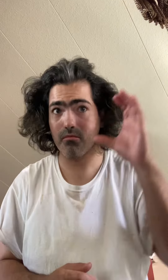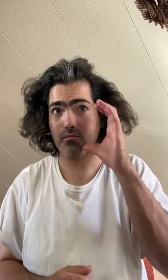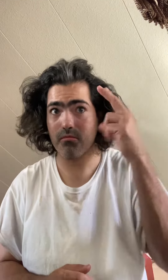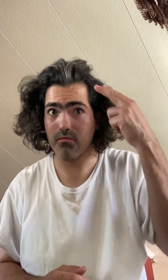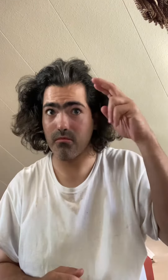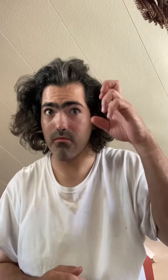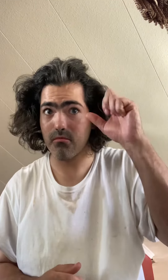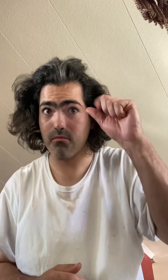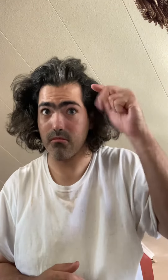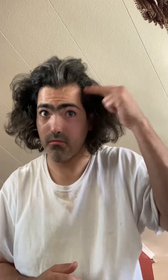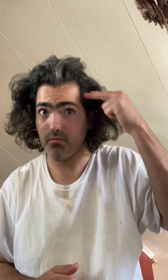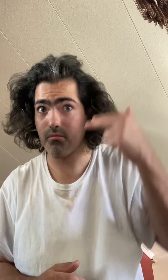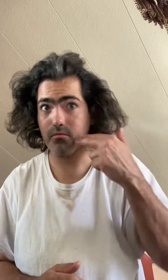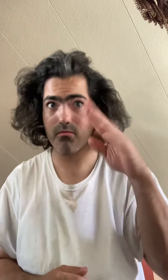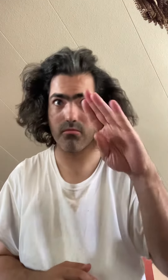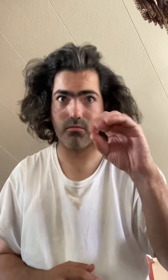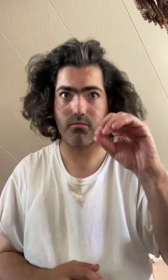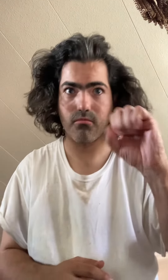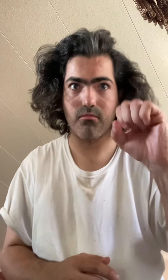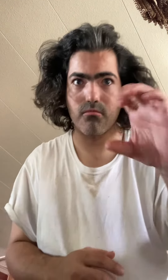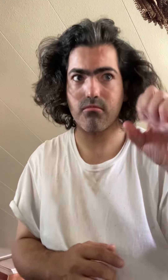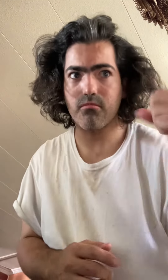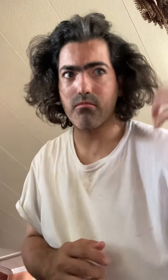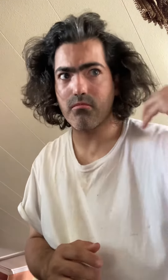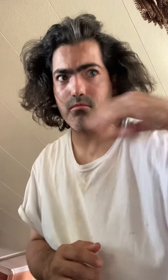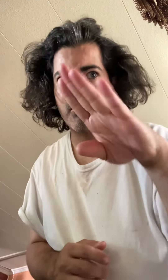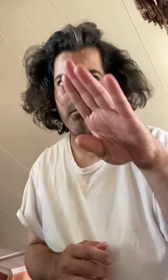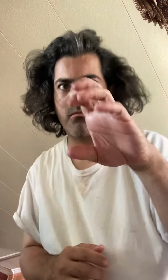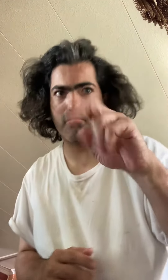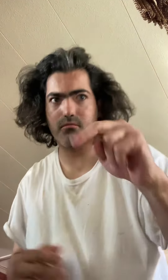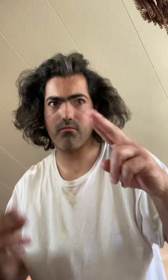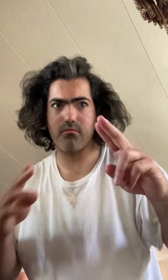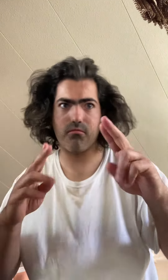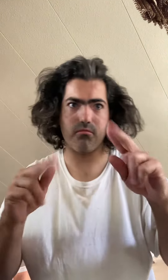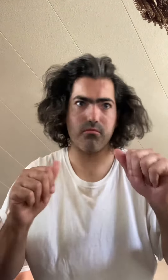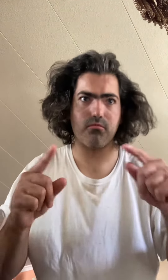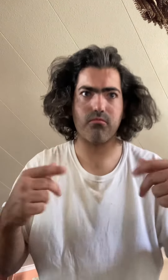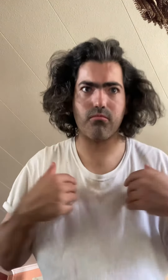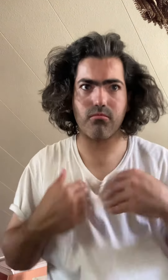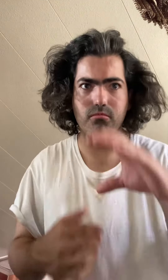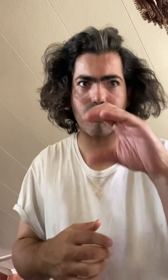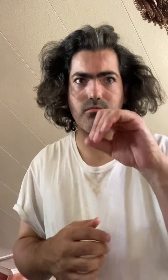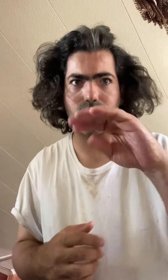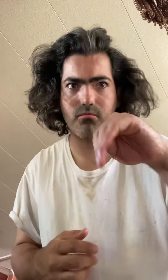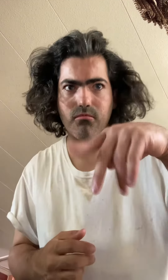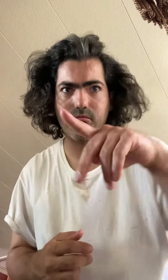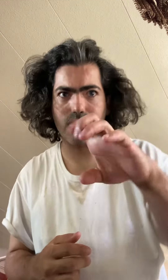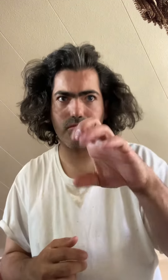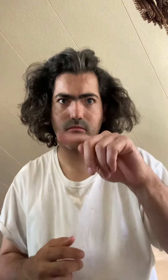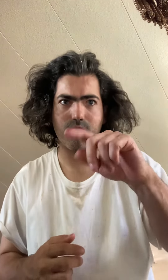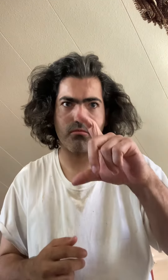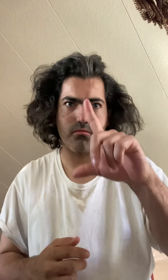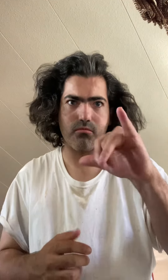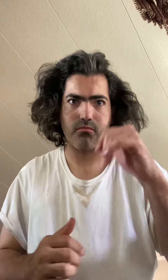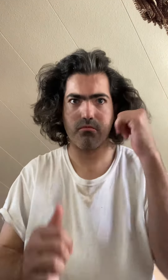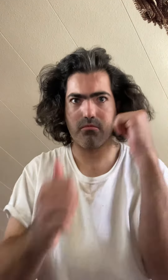Straight and tall, they promised I'd stand I'm a ballerina who twirls like the blunts of a fan Watch me